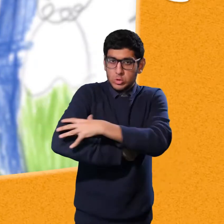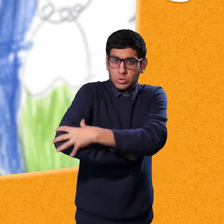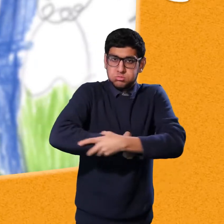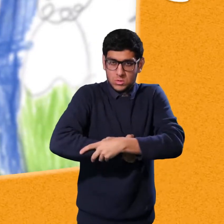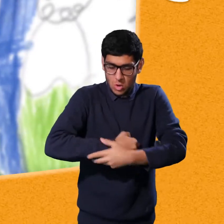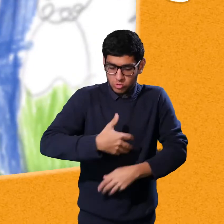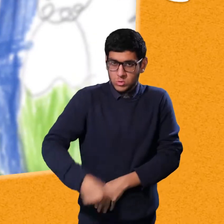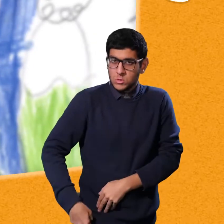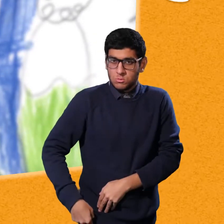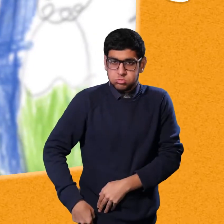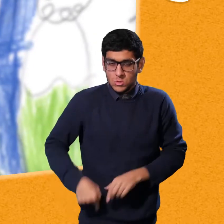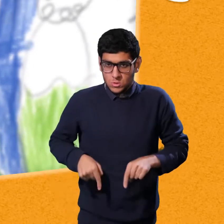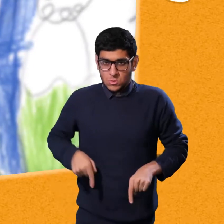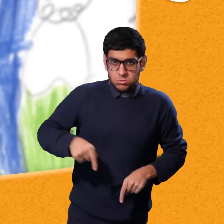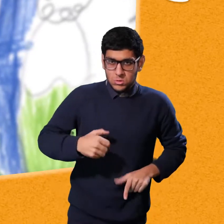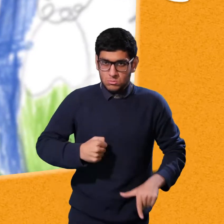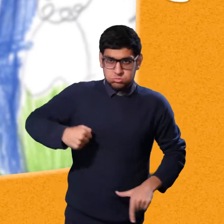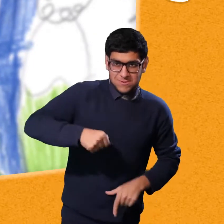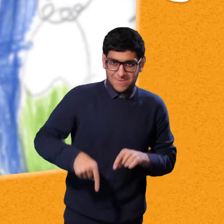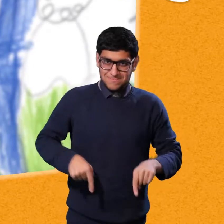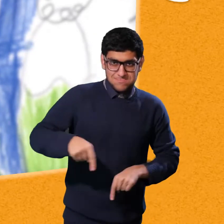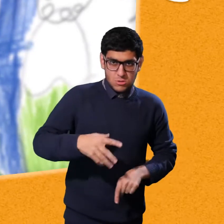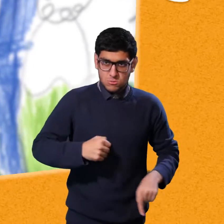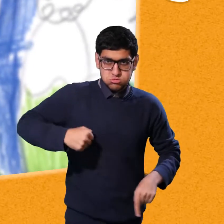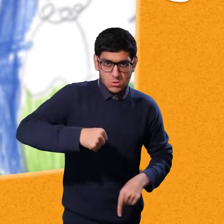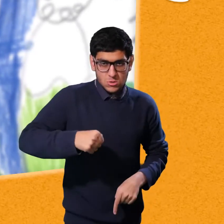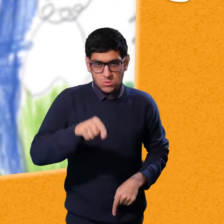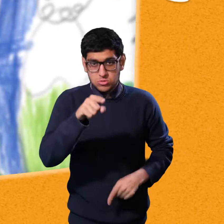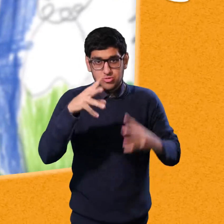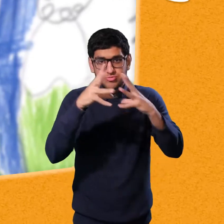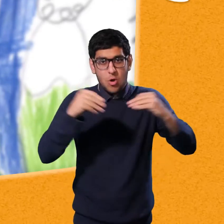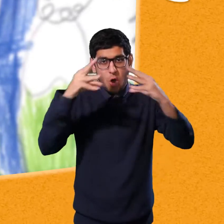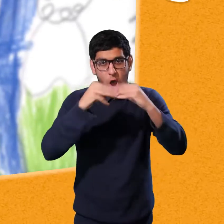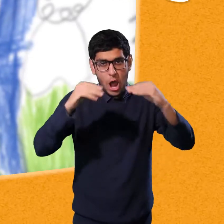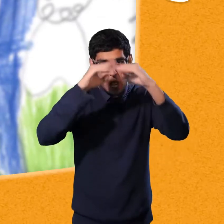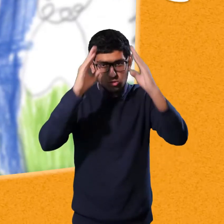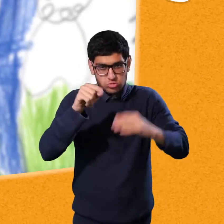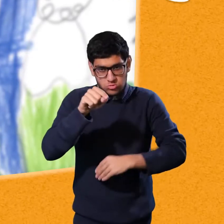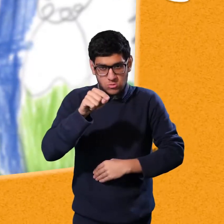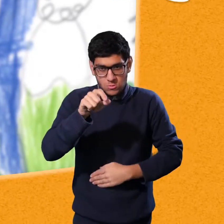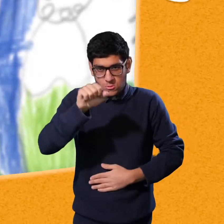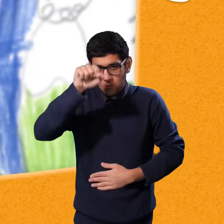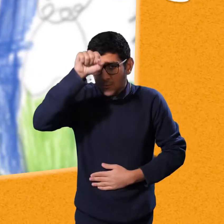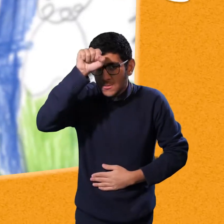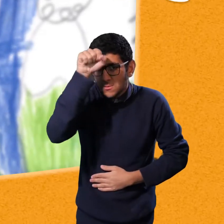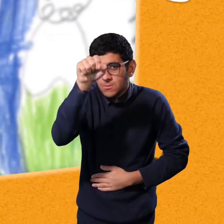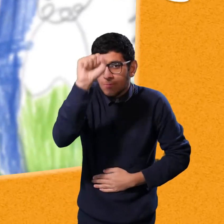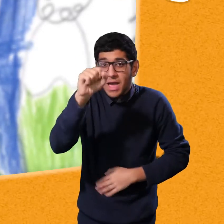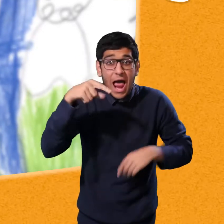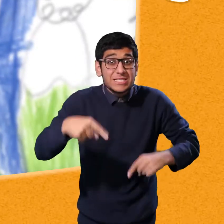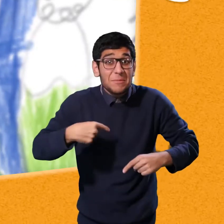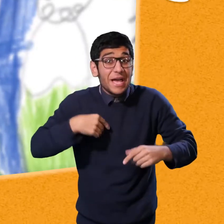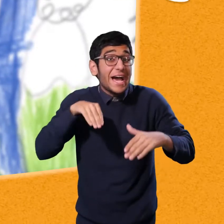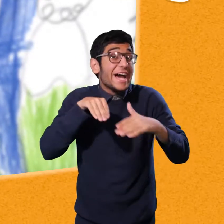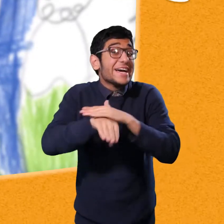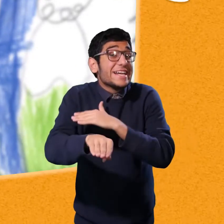house. He got a broken arm and his foot in a pot. And he limped up to the straw house. And he